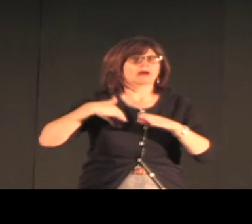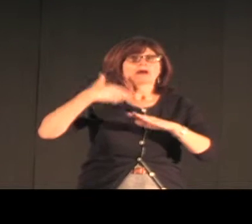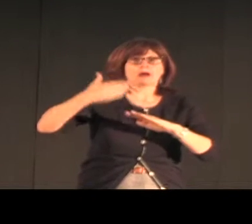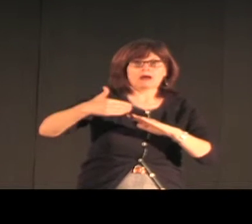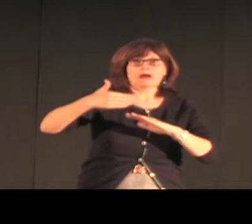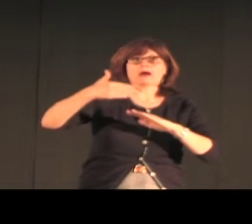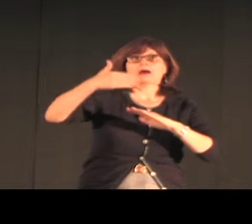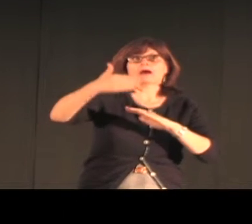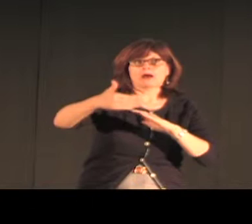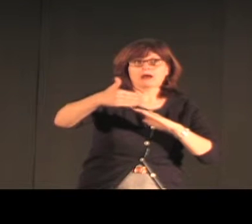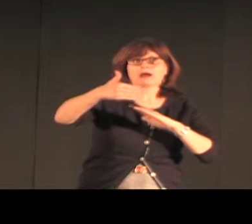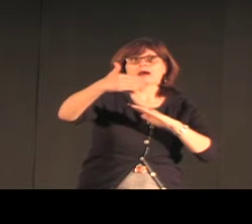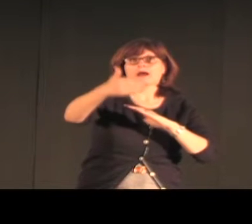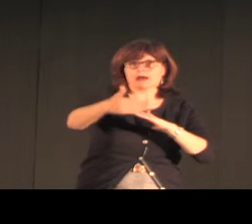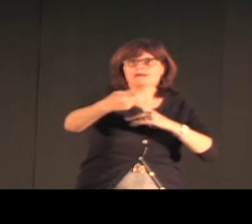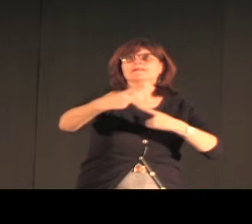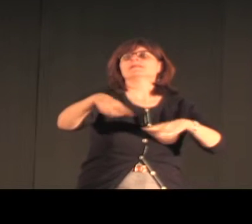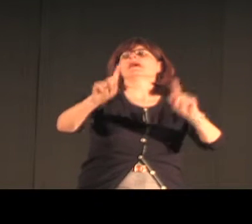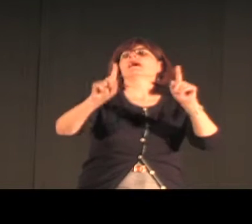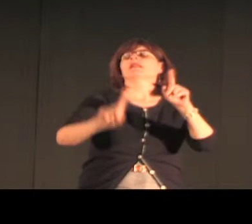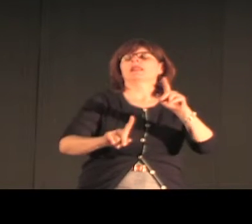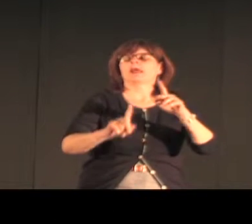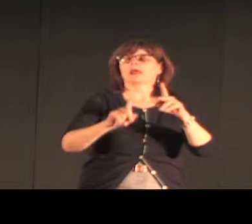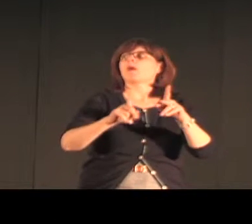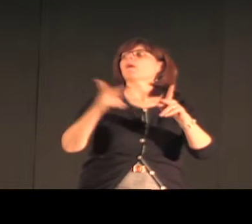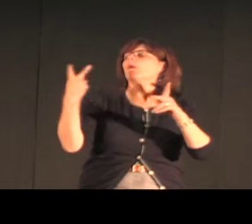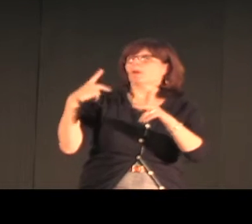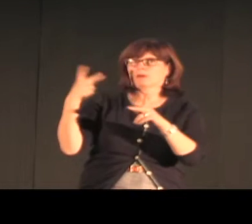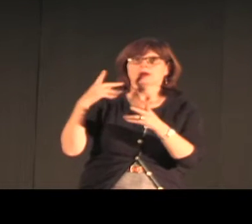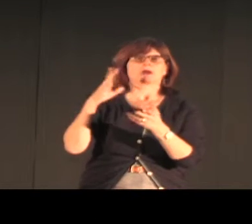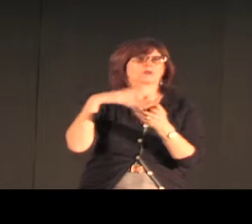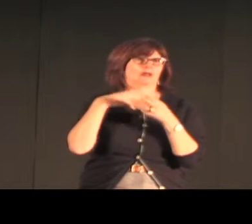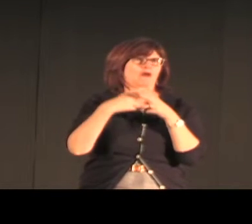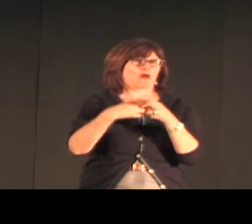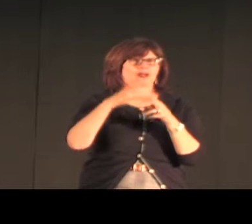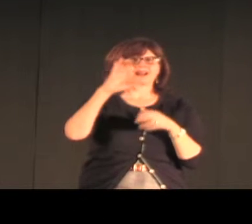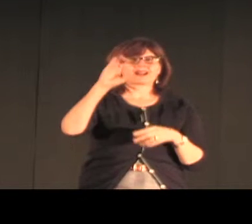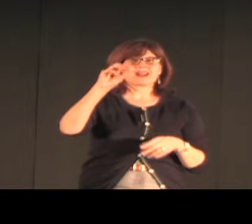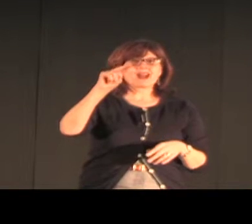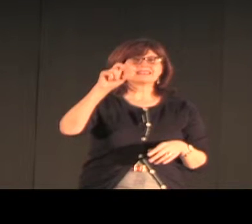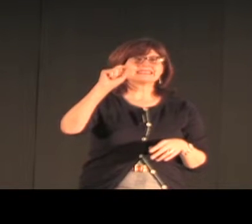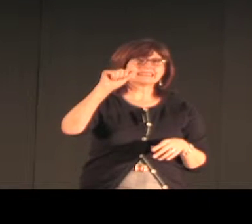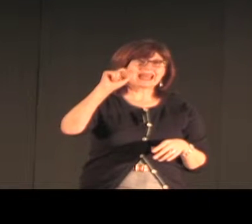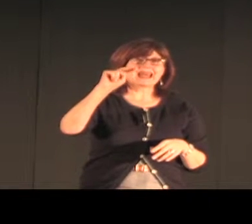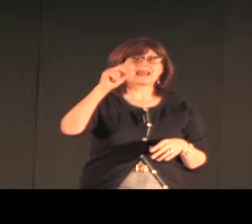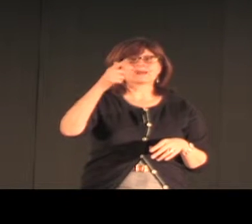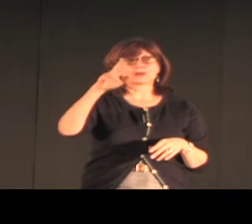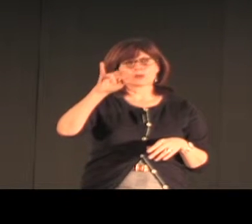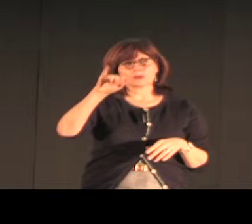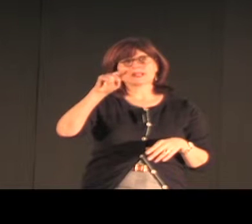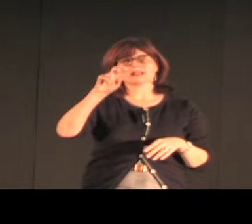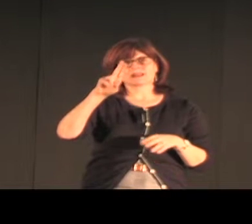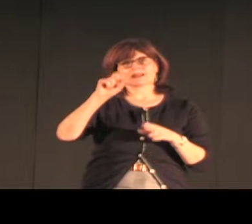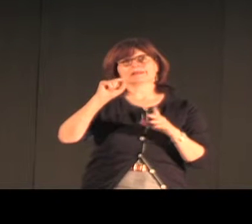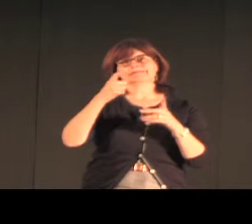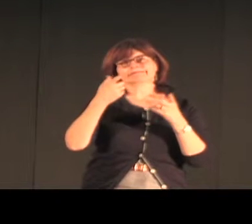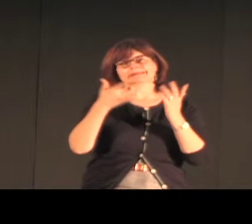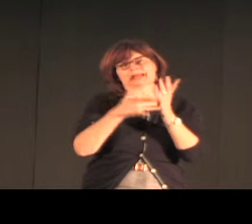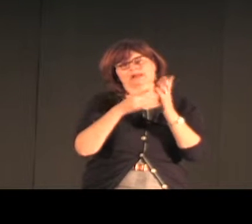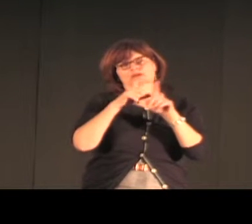Over time, as people intermarried after they waited several generations for the vibrancy